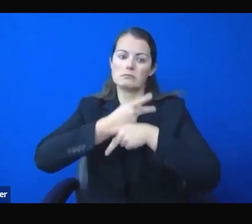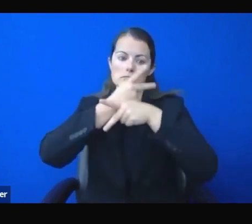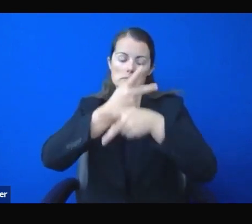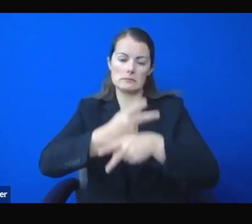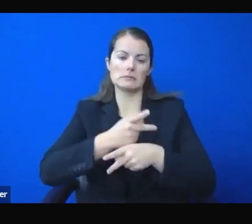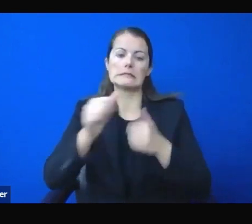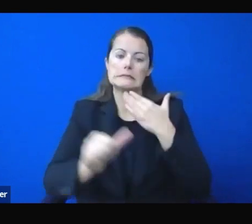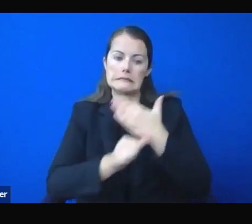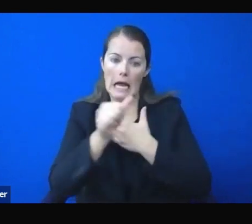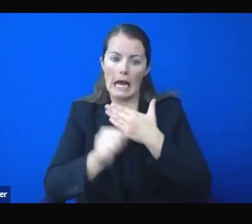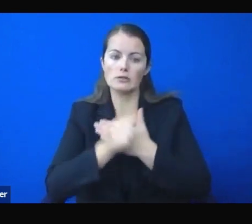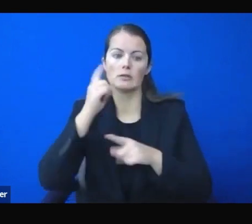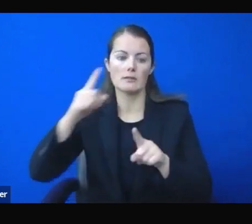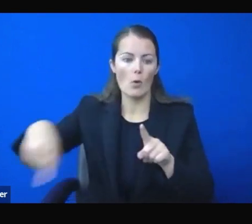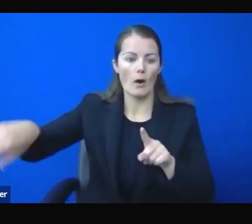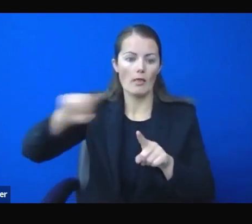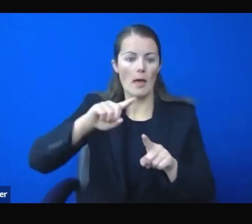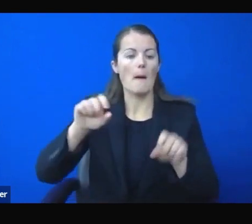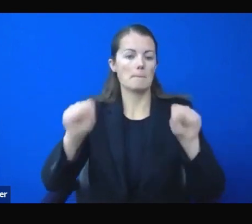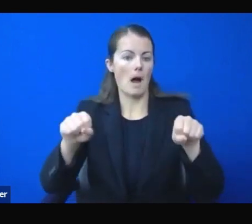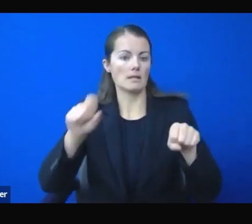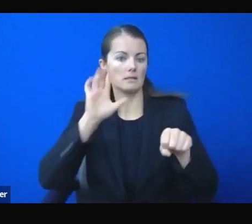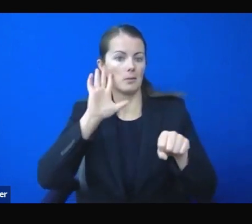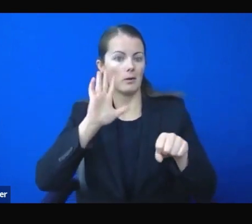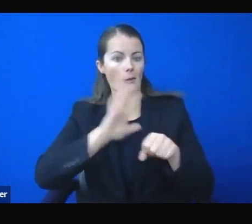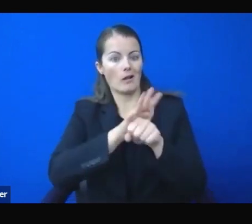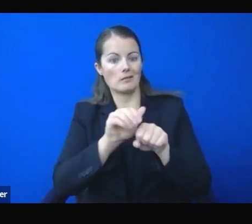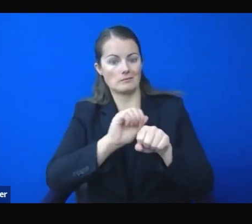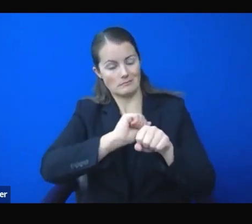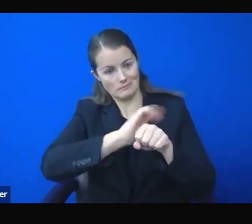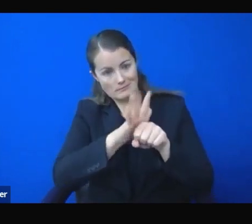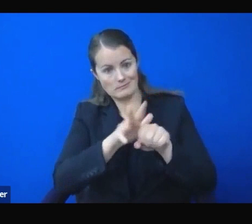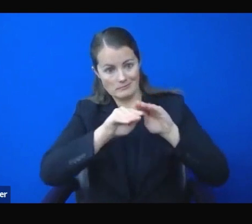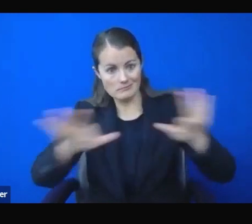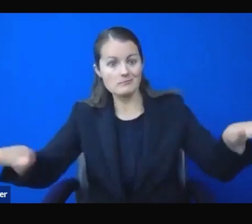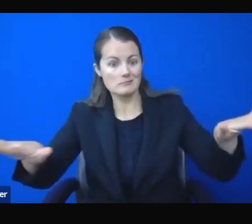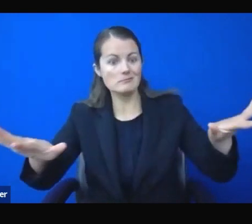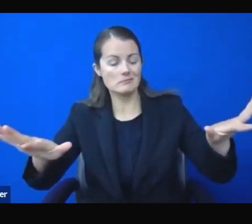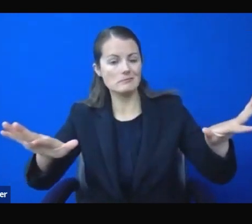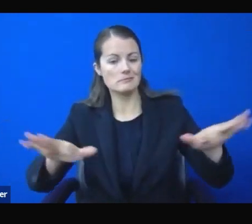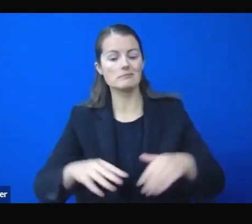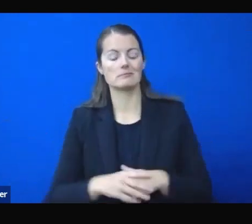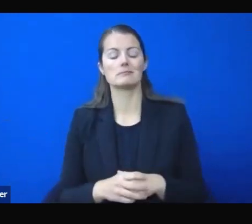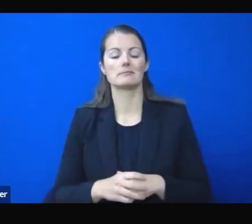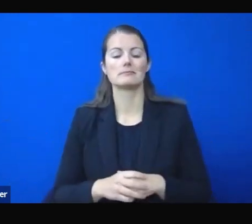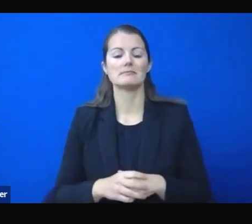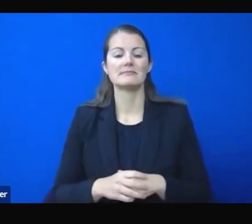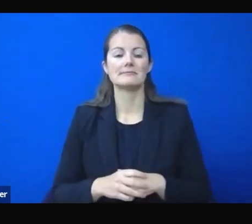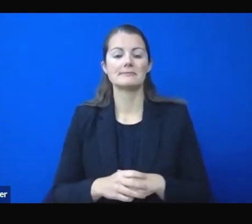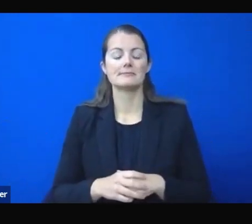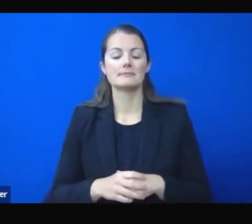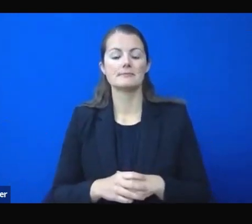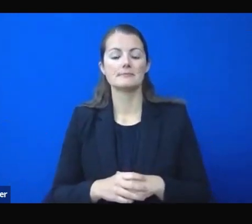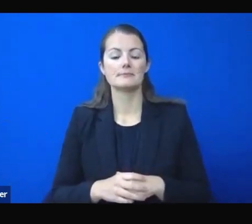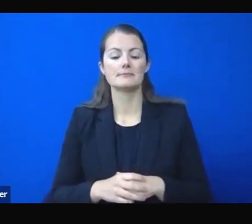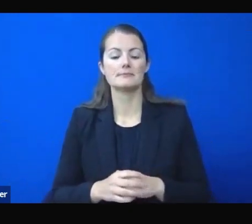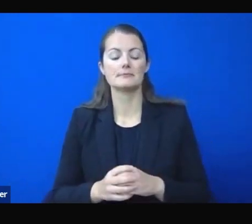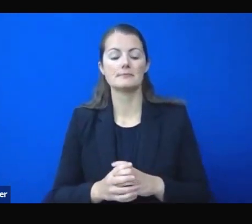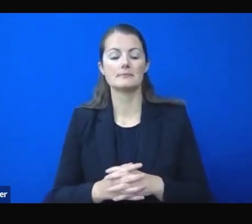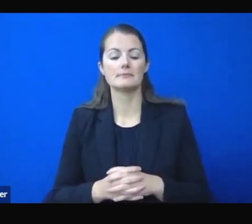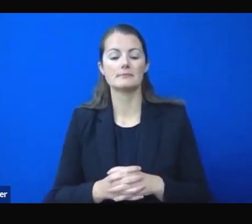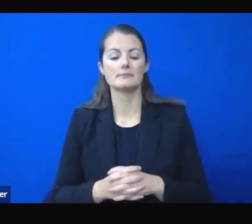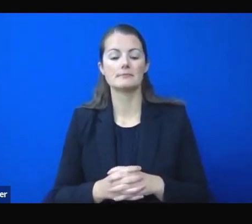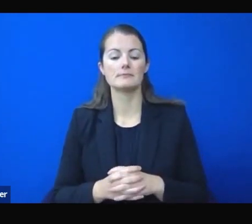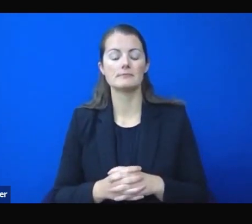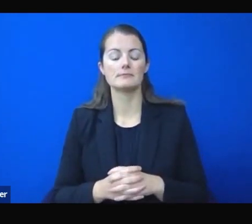community transmission that is caused by displacement and homelessness in Nevada. According to our state health officials,